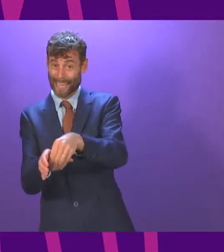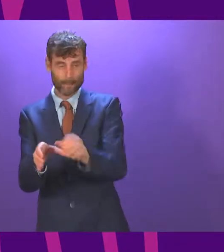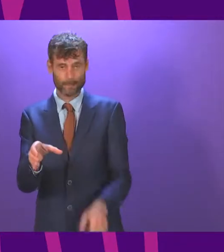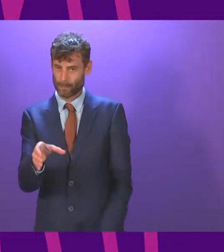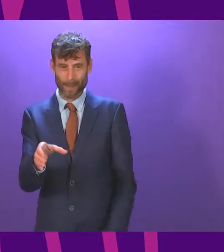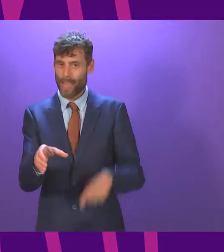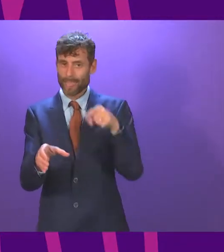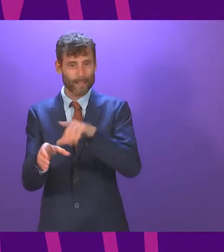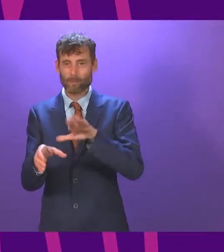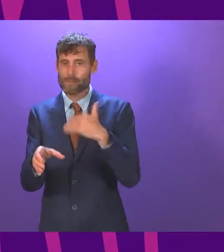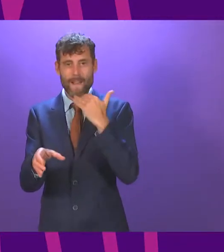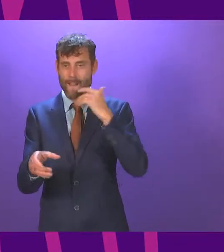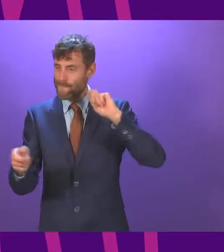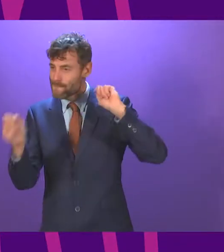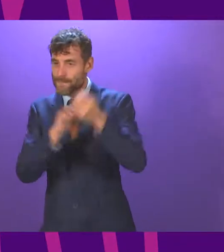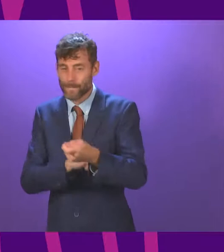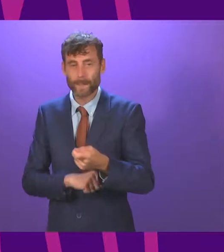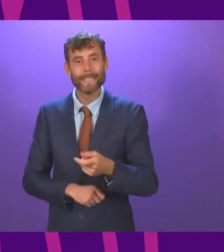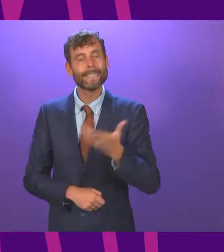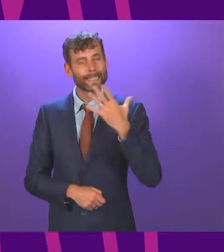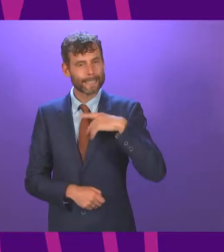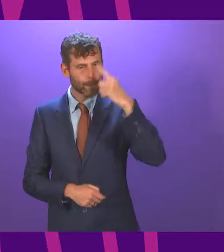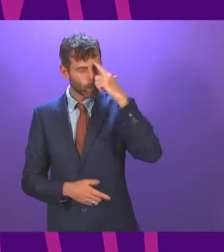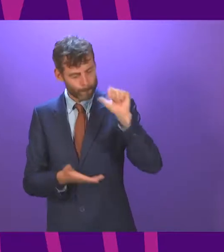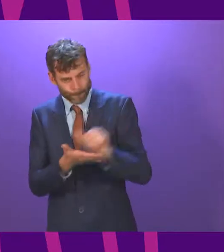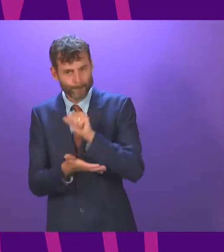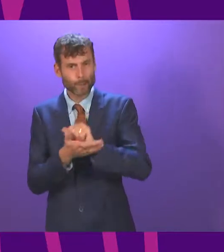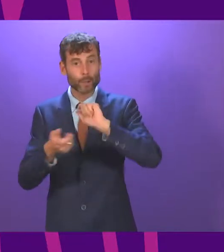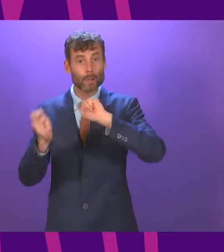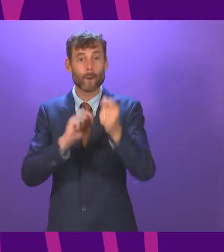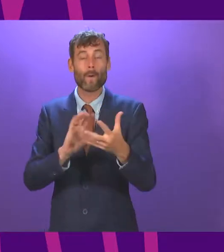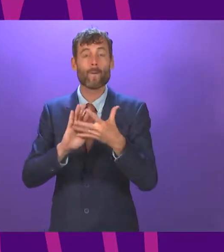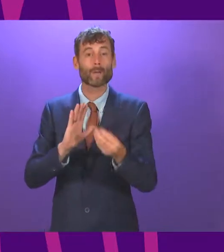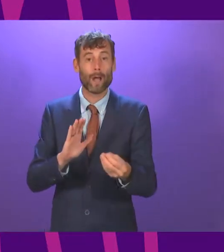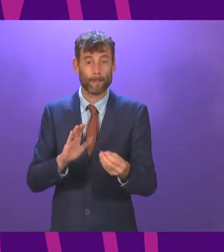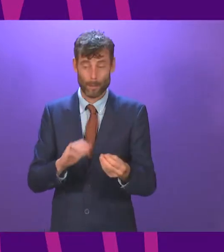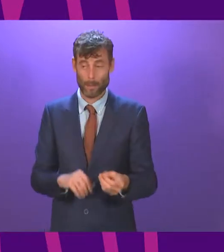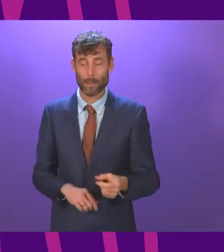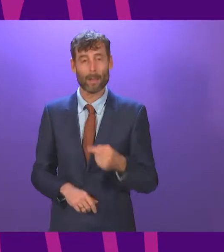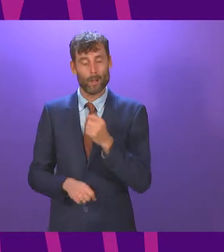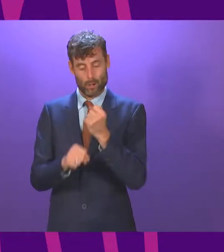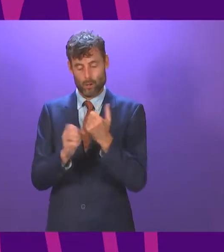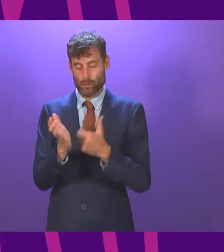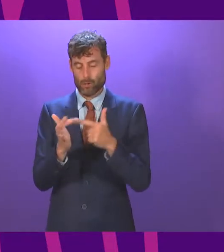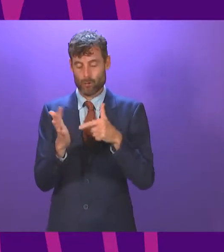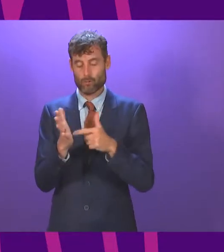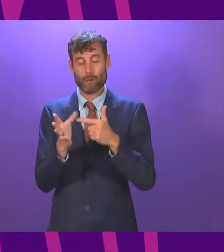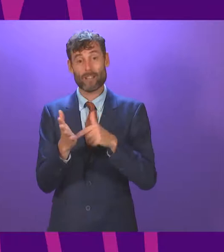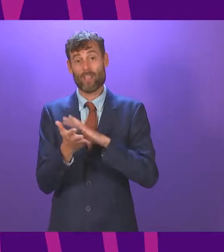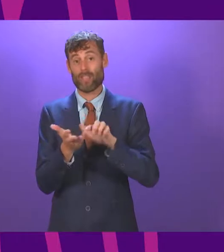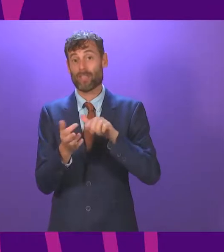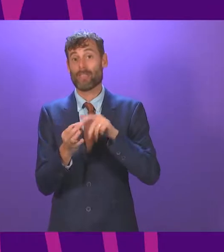pursuing radical and transformative change. As noted by the world-renowned climate activist Greta Thunberg today,